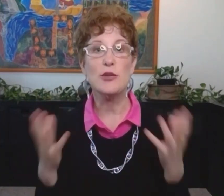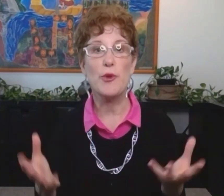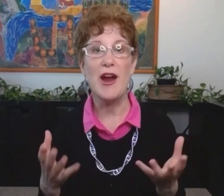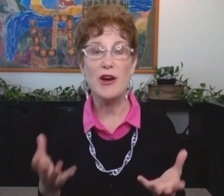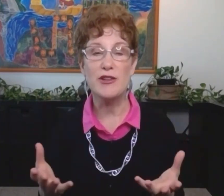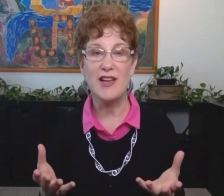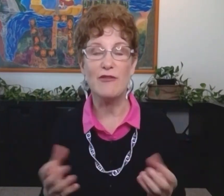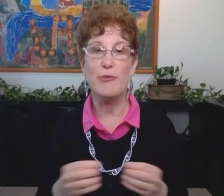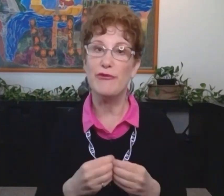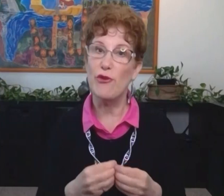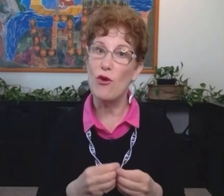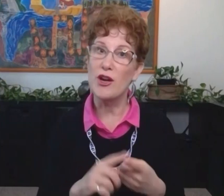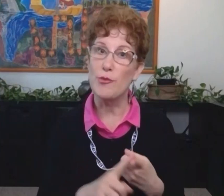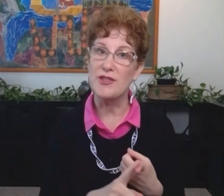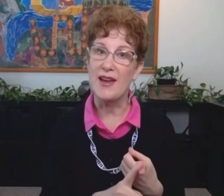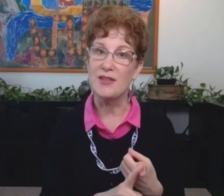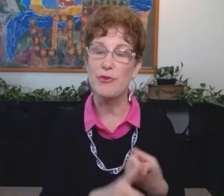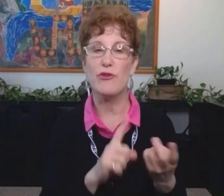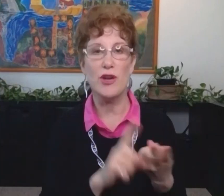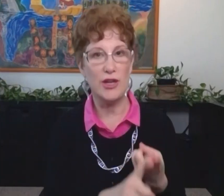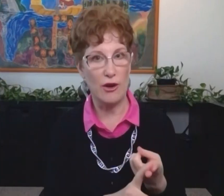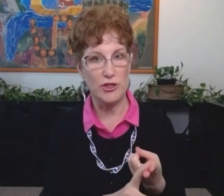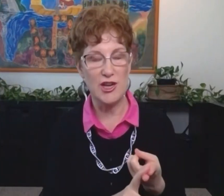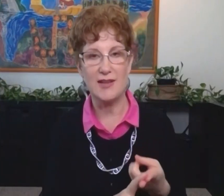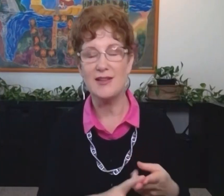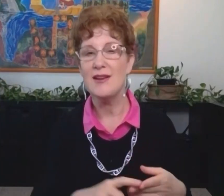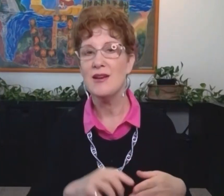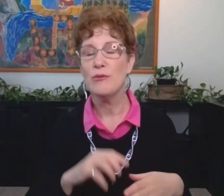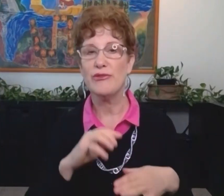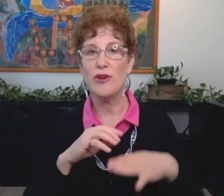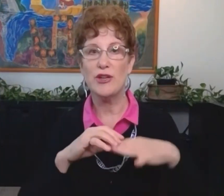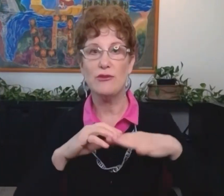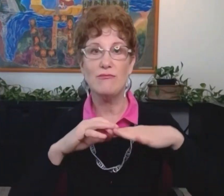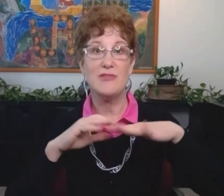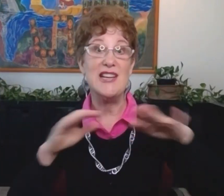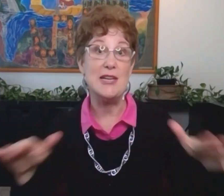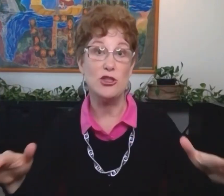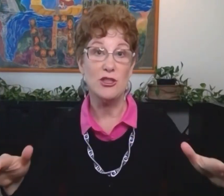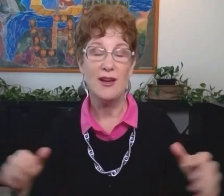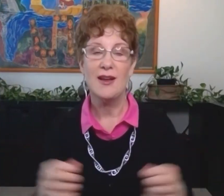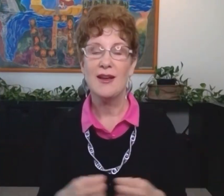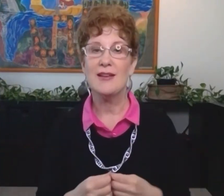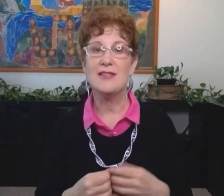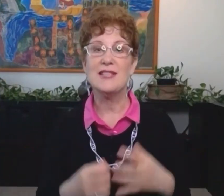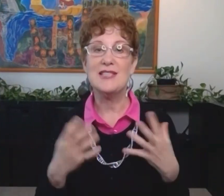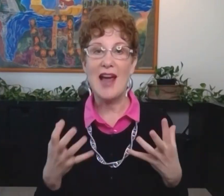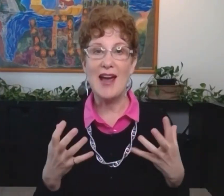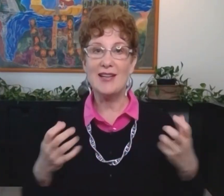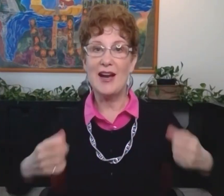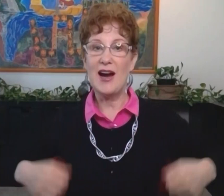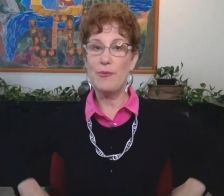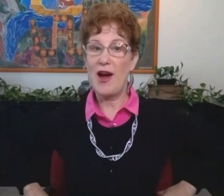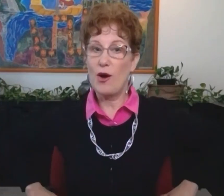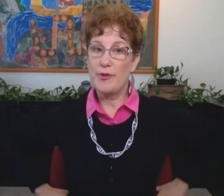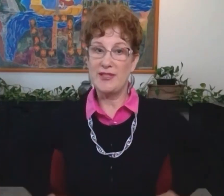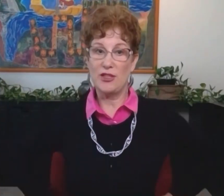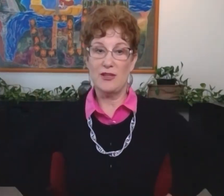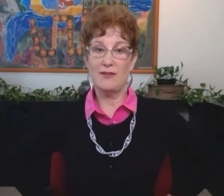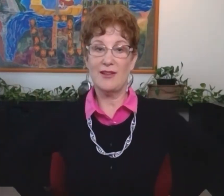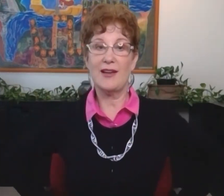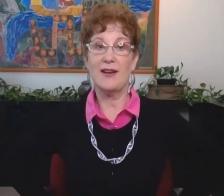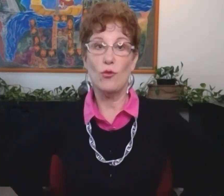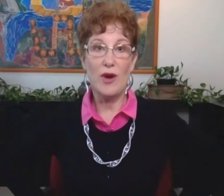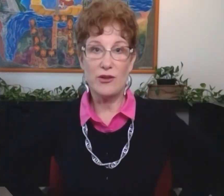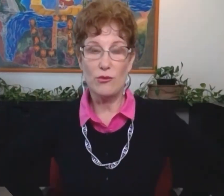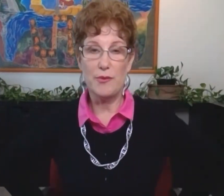is to prepare yourself before you present, before you negotiate, before you teach. It's to stand in a high power